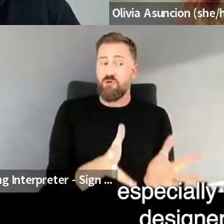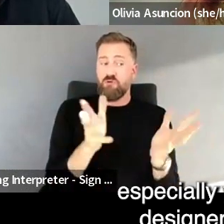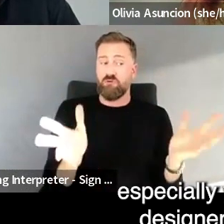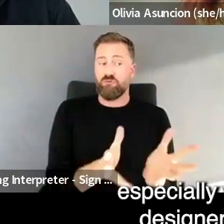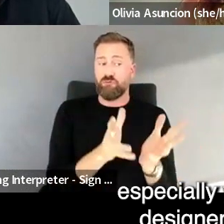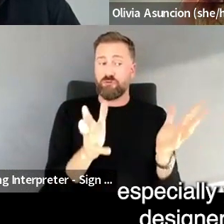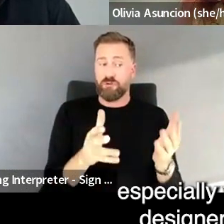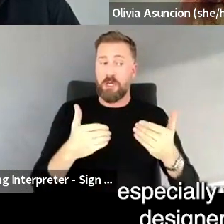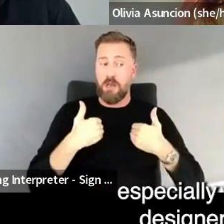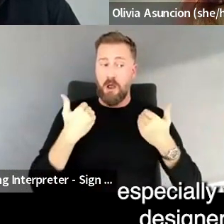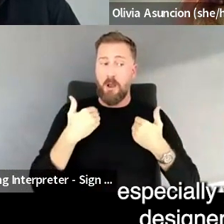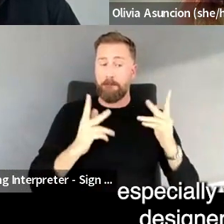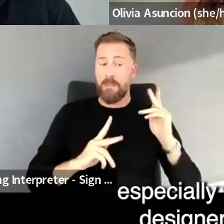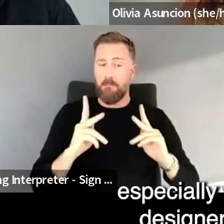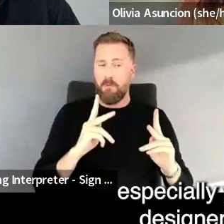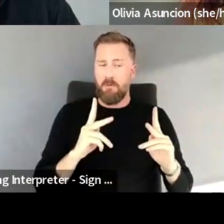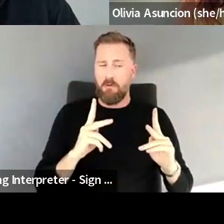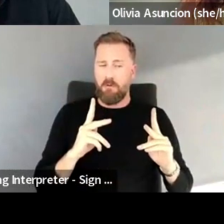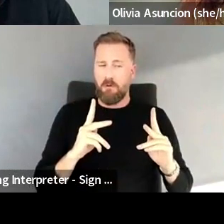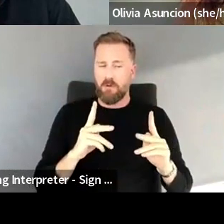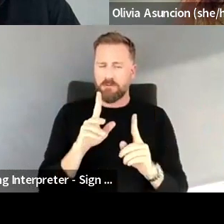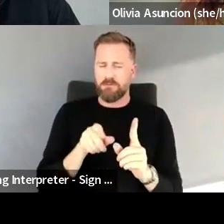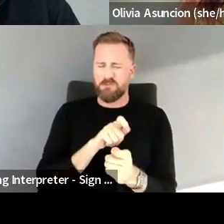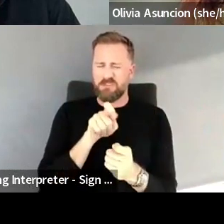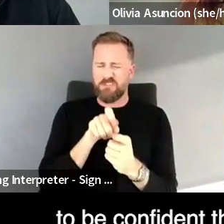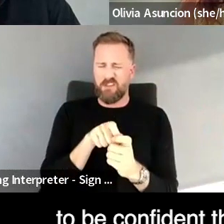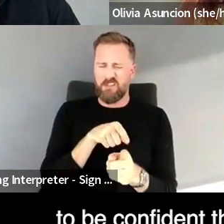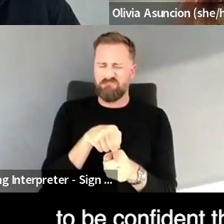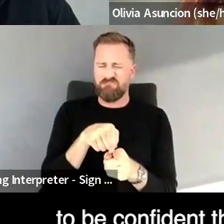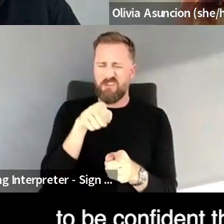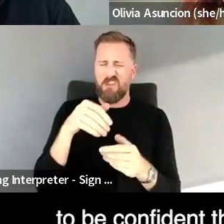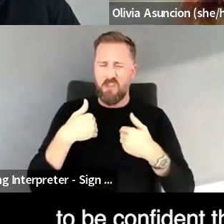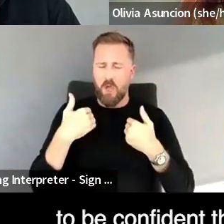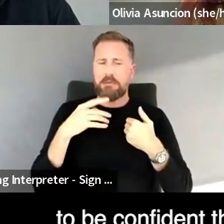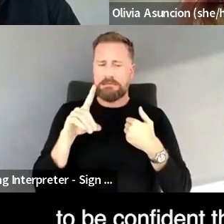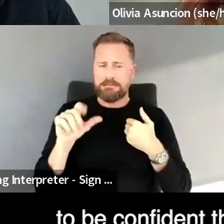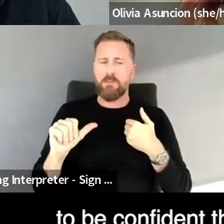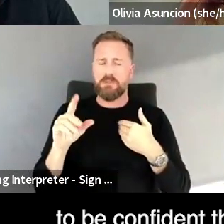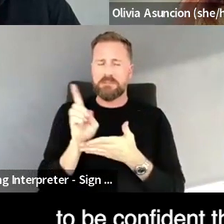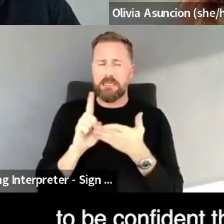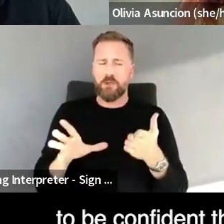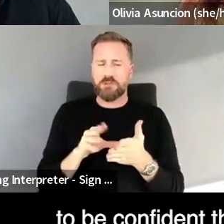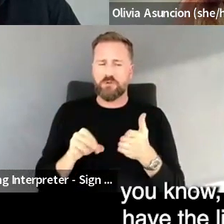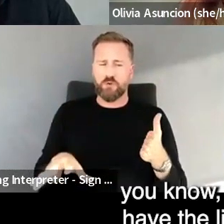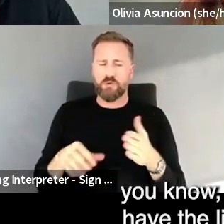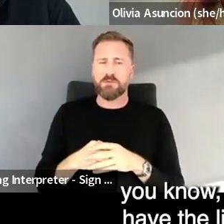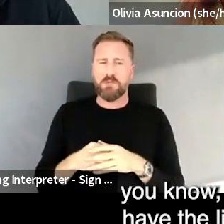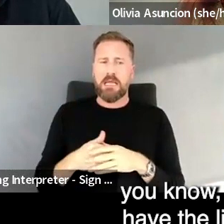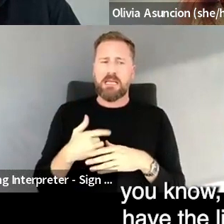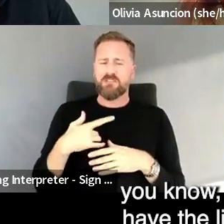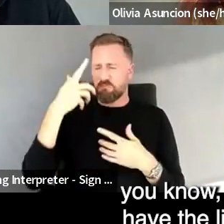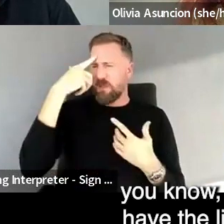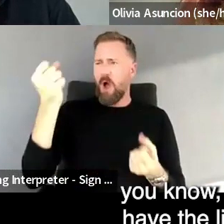especially younger disabled designers and students, um, to be confident that you, you know, your stuff, you know,